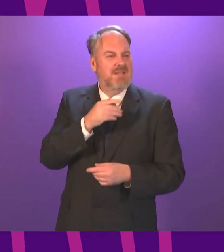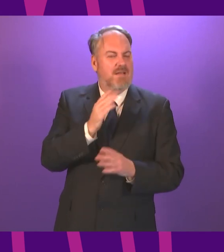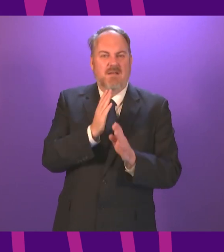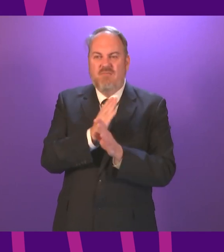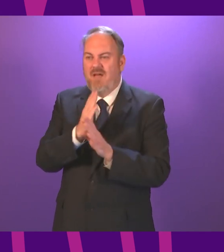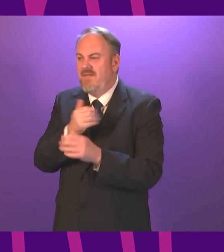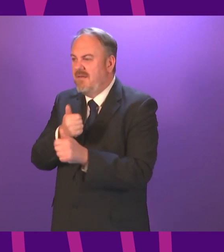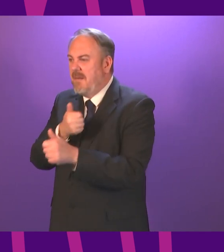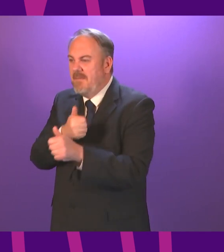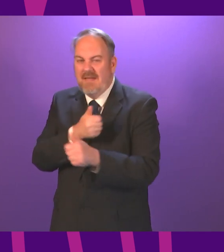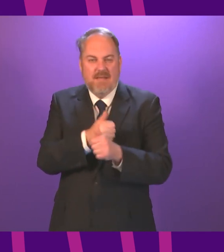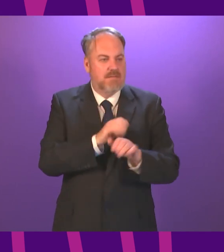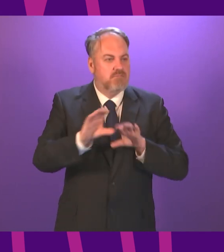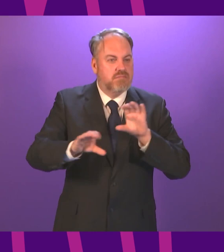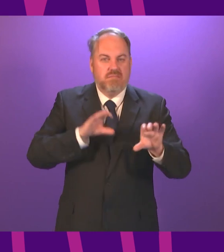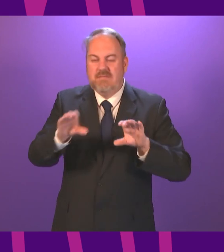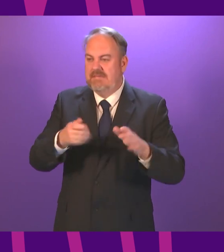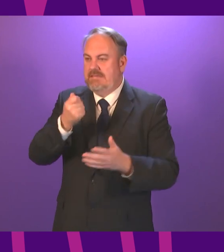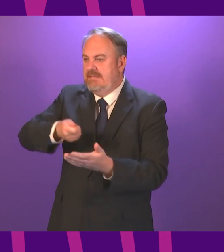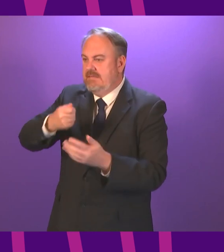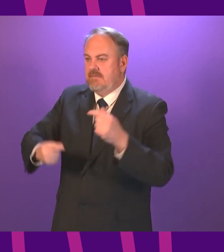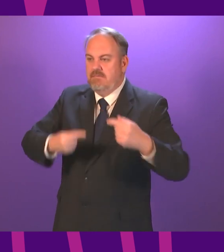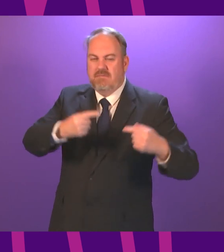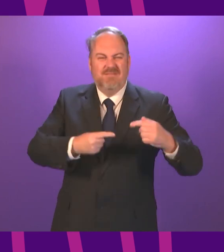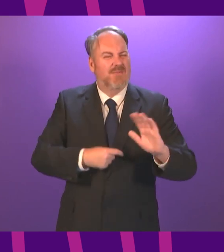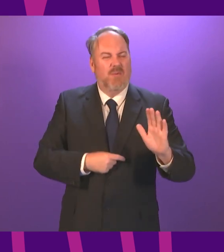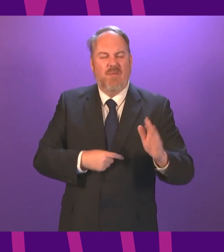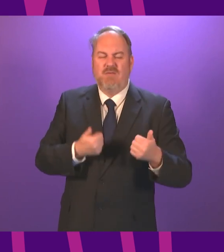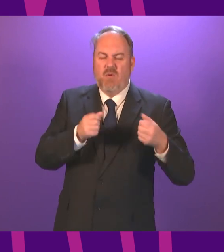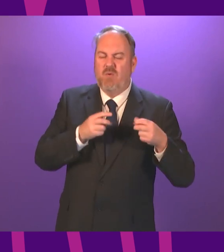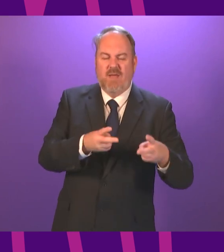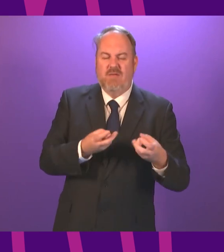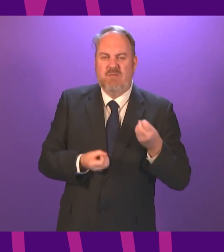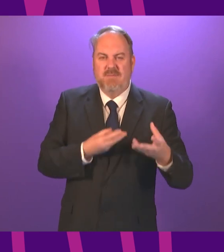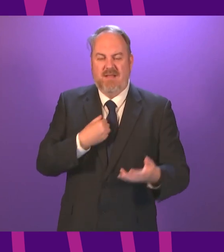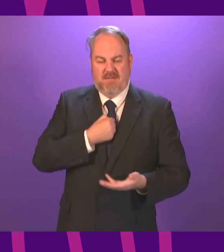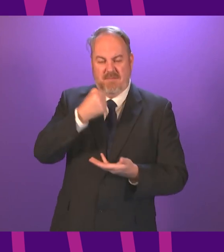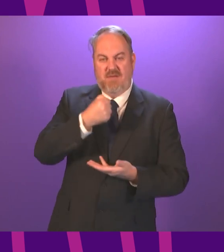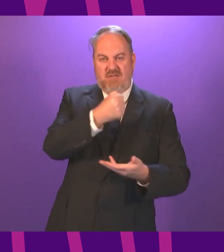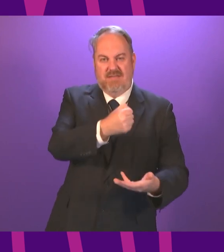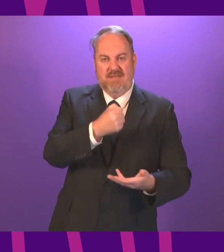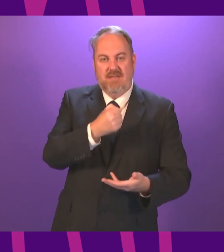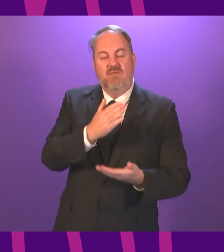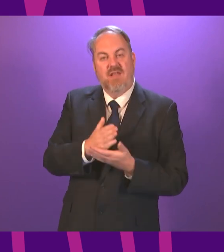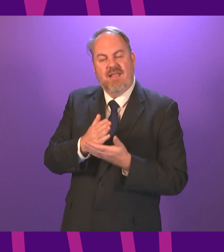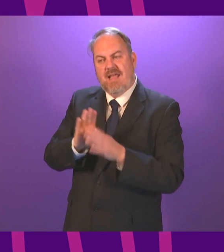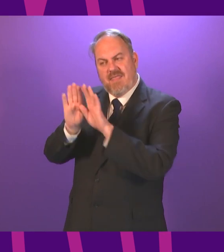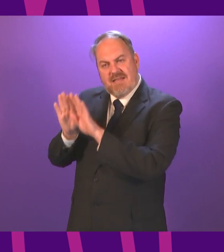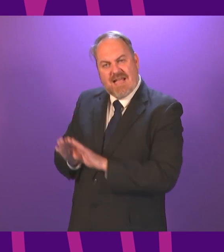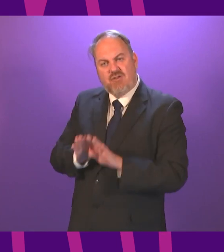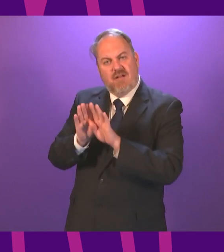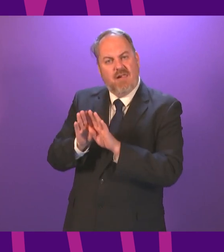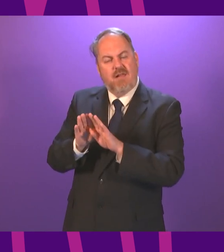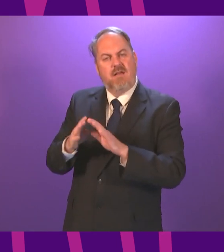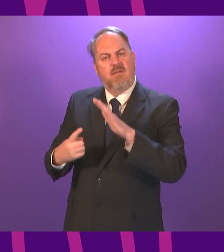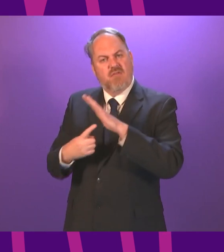in our dedicated workforce. A National Care Service is needed because caring is a national priority. It is a public need